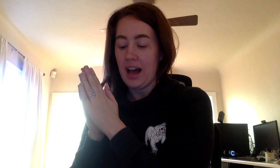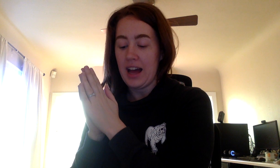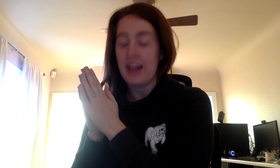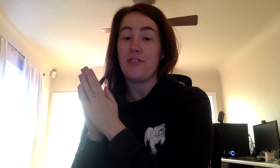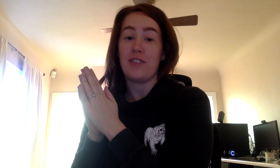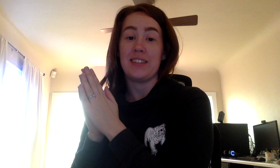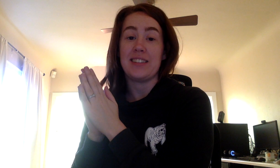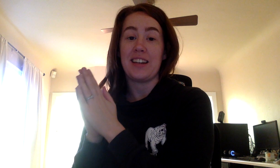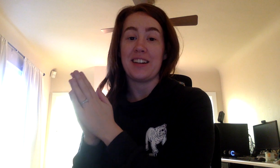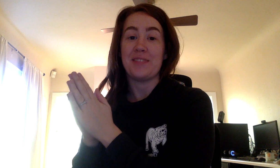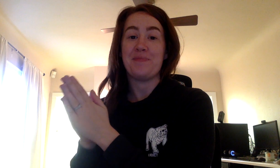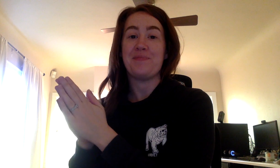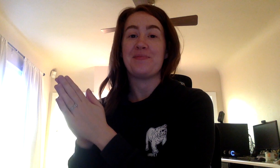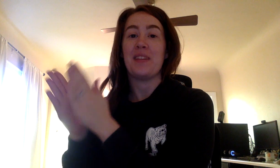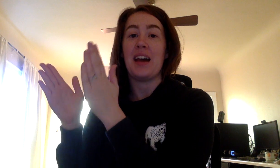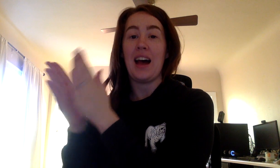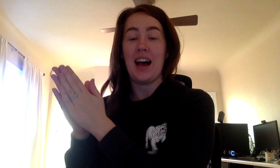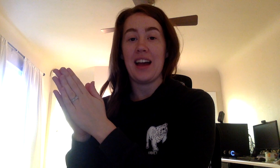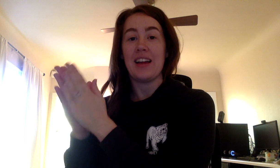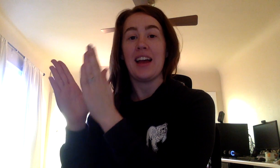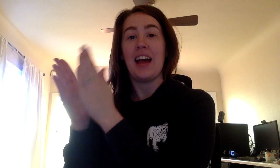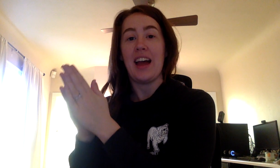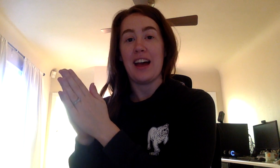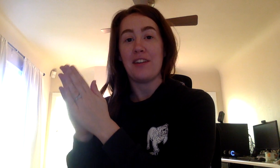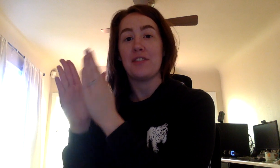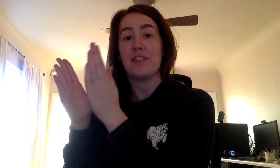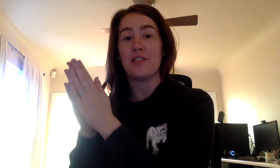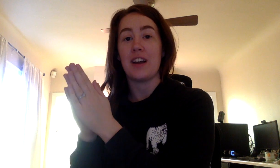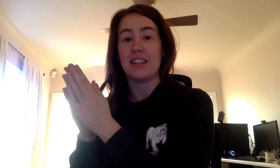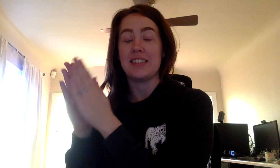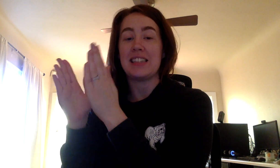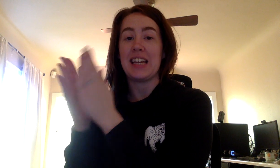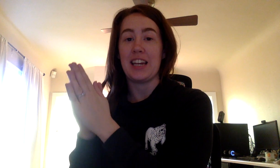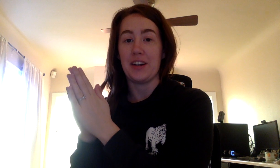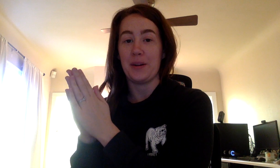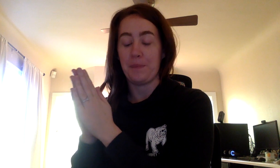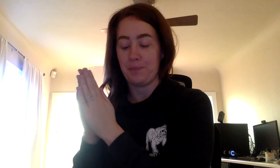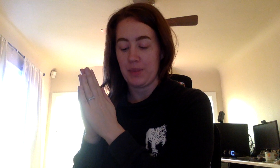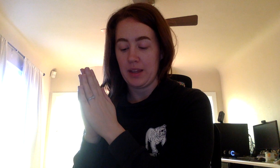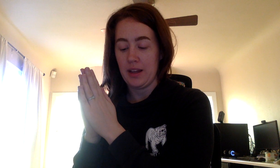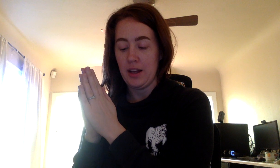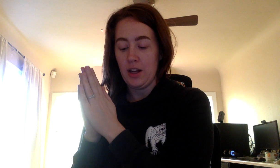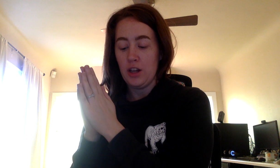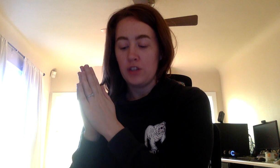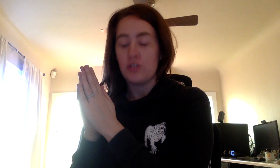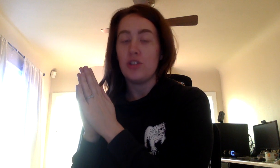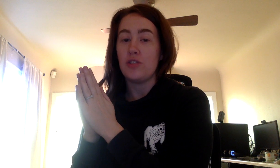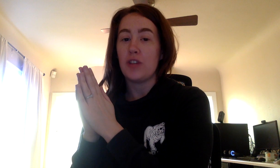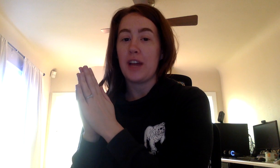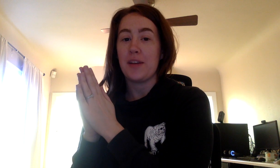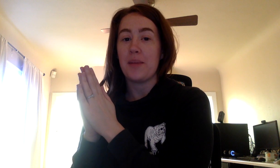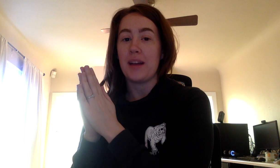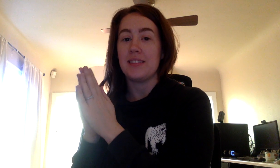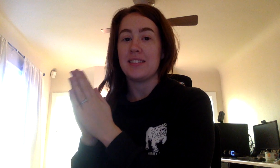I. Have. Here. I. Have. Friends. Here. Do you try your best?